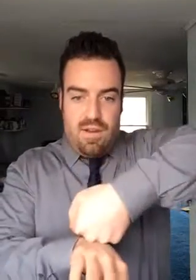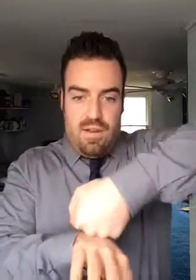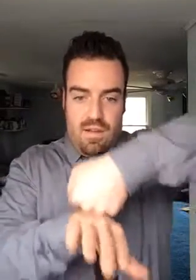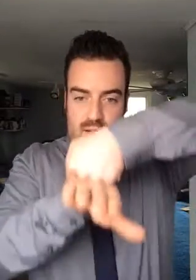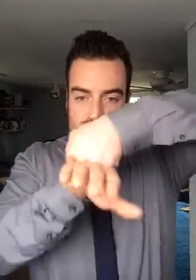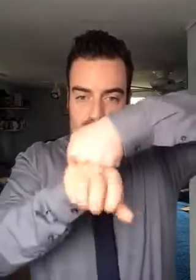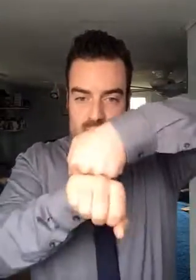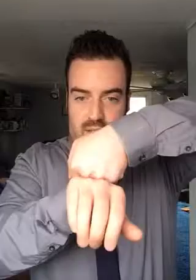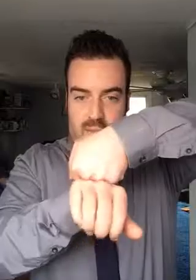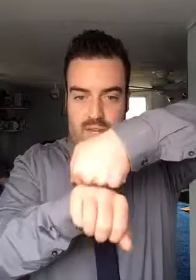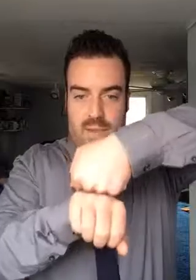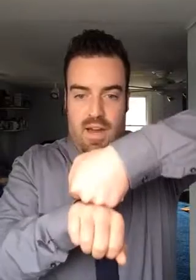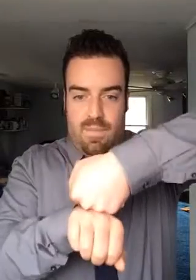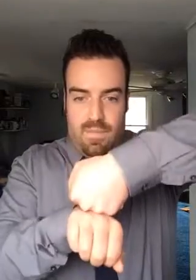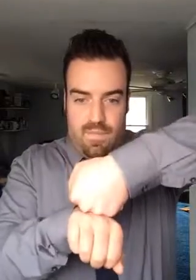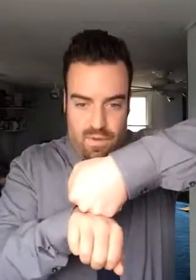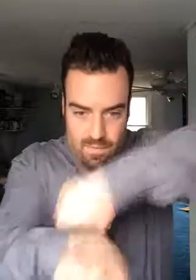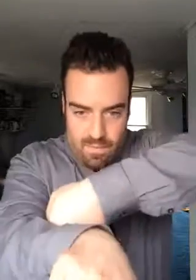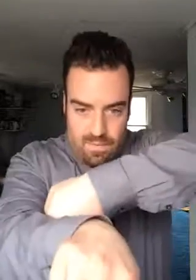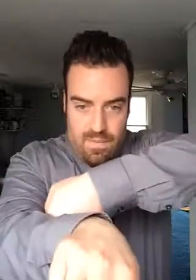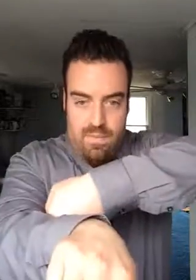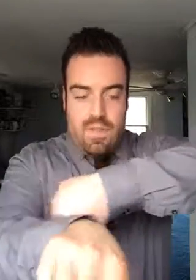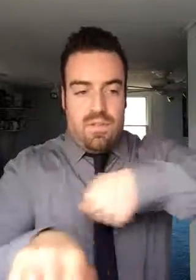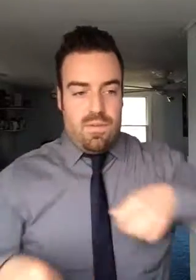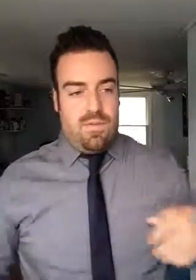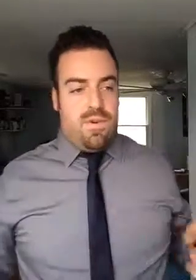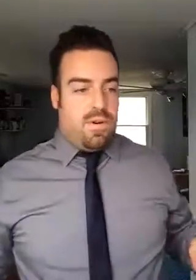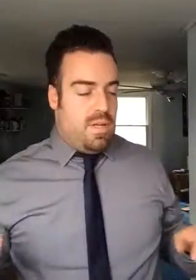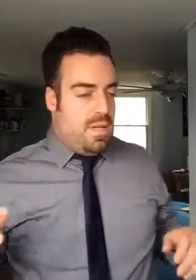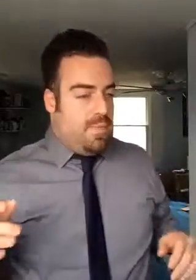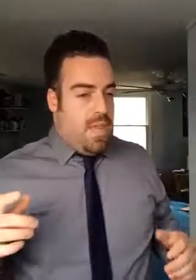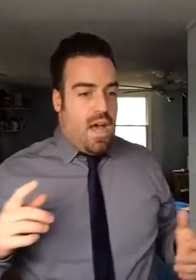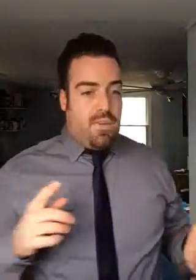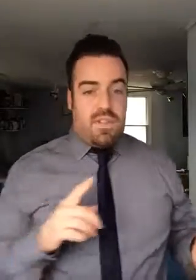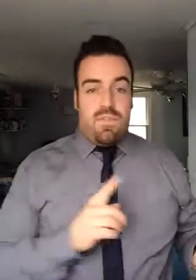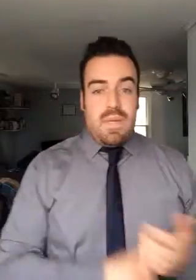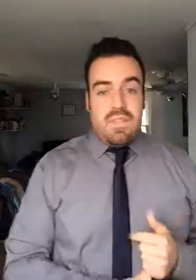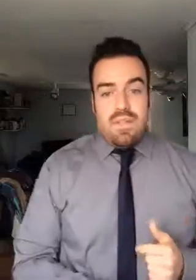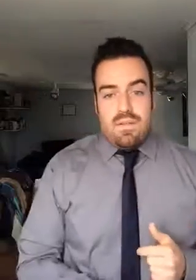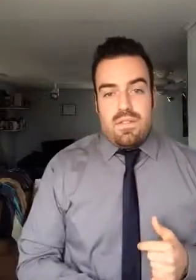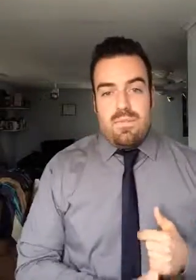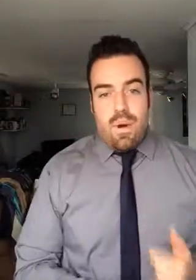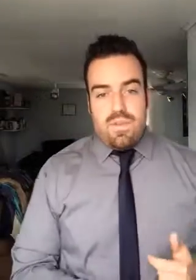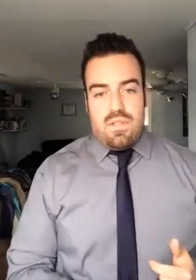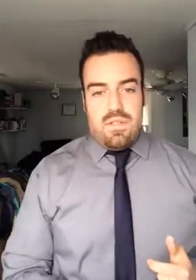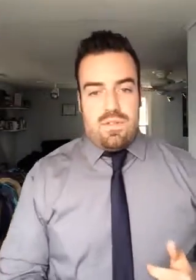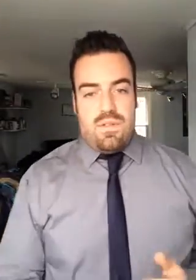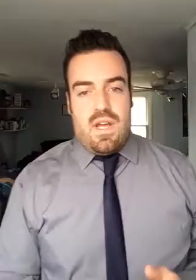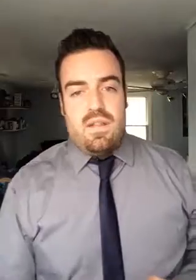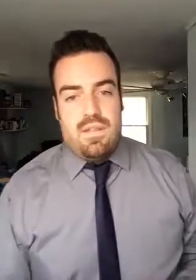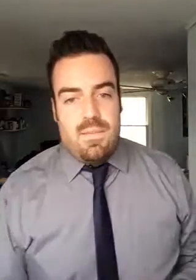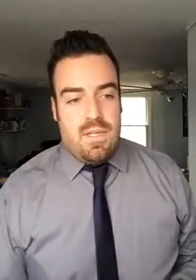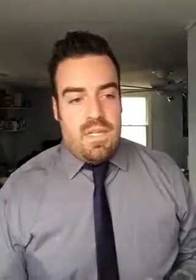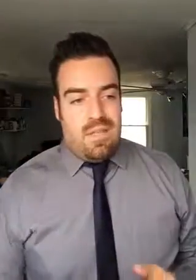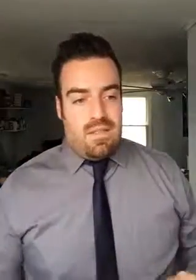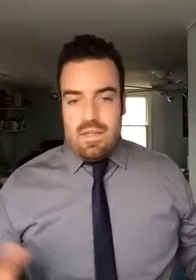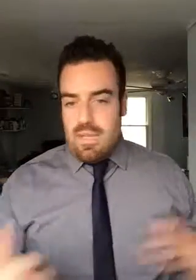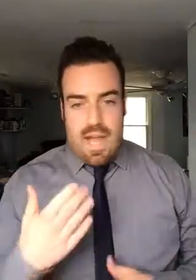down, tibia on the bottom, front. It's looking forward. You also have your PCL, which is your posterior cruciata ligament. It's going to be the